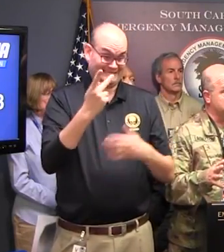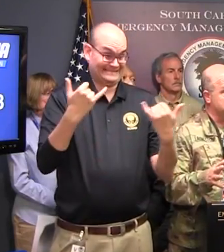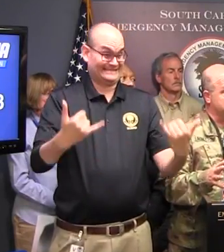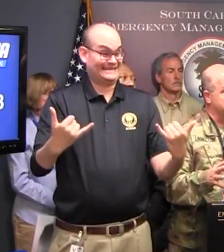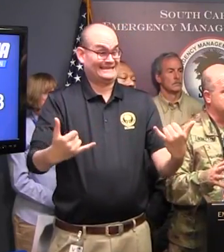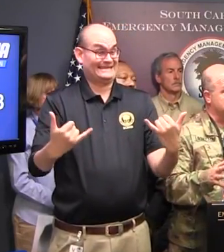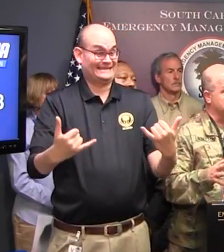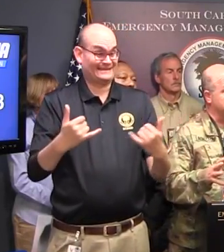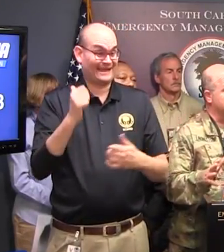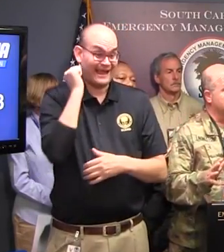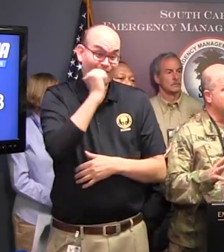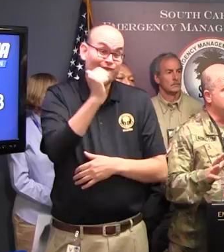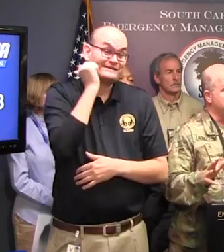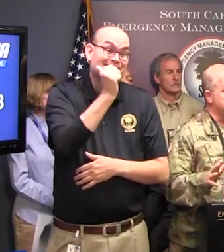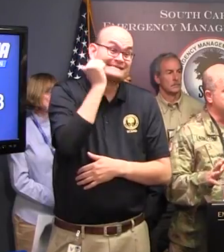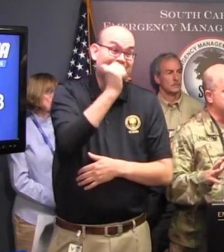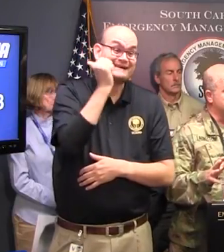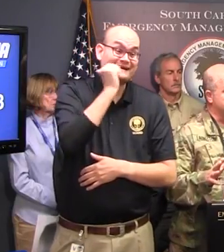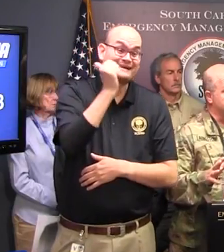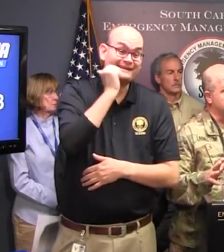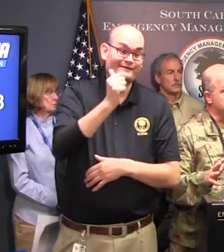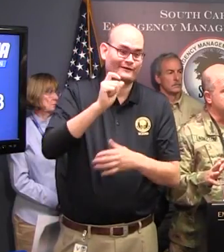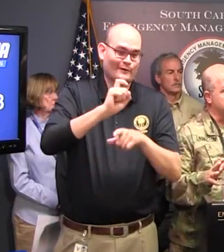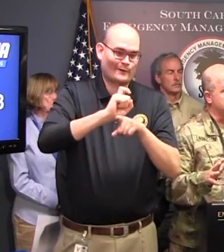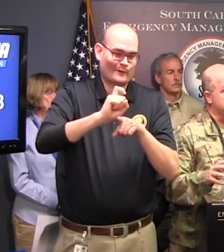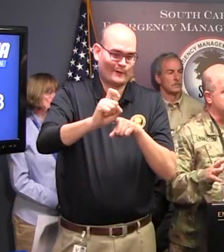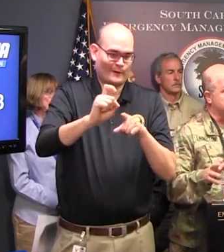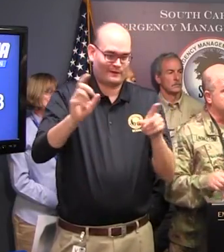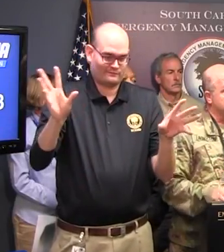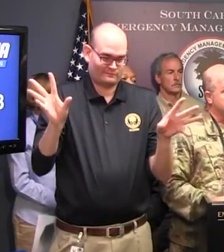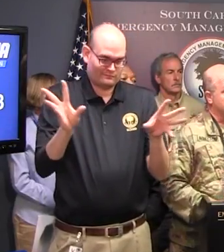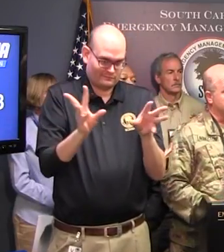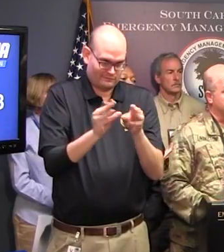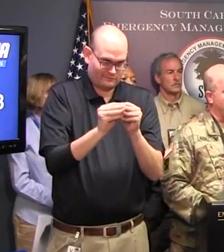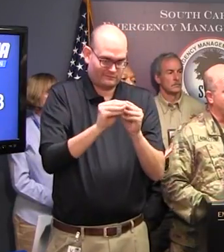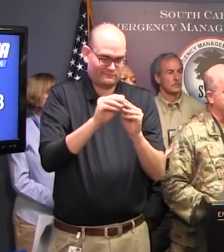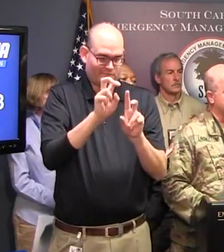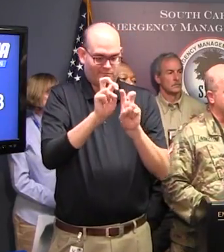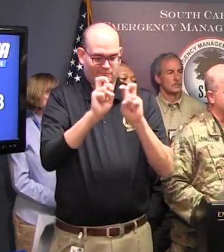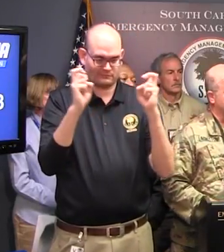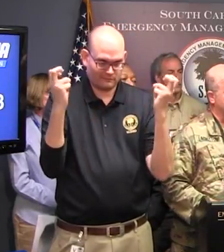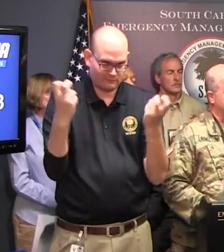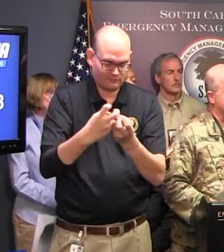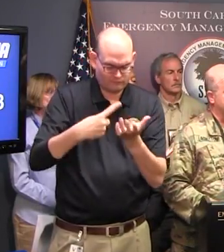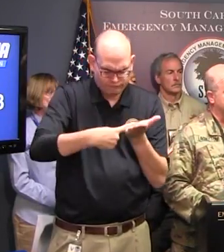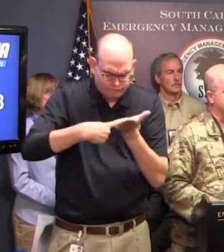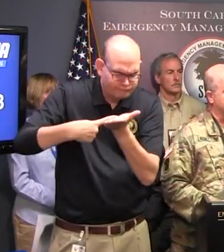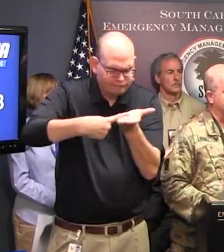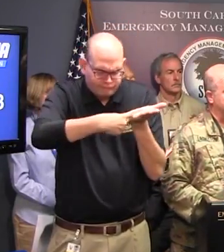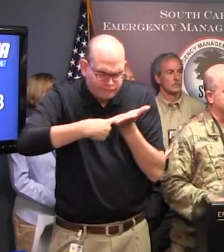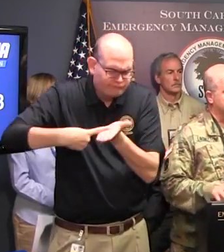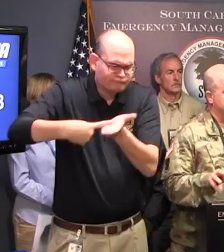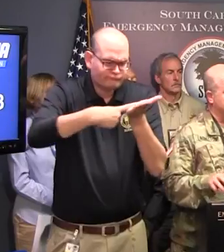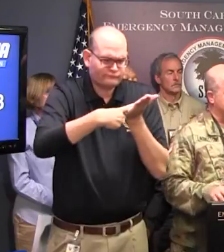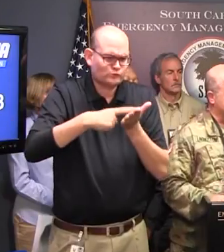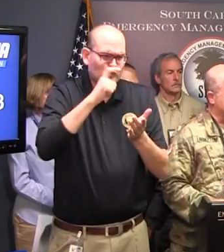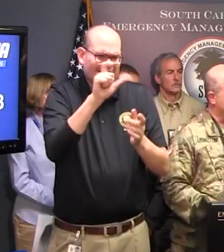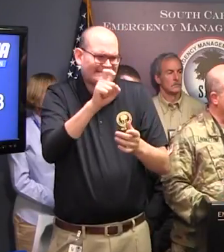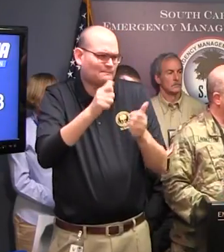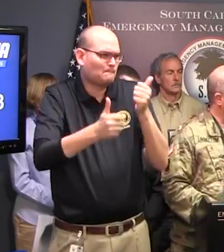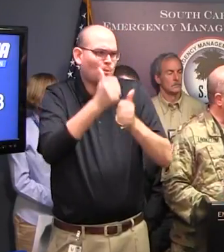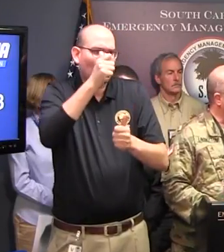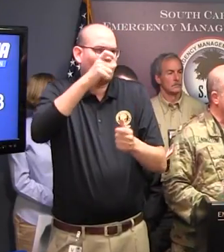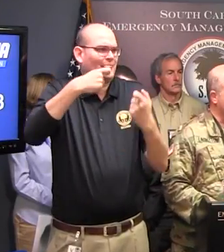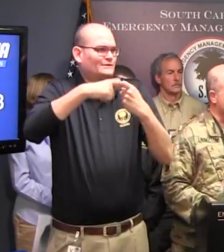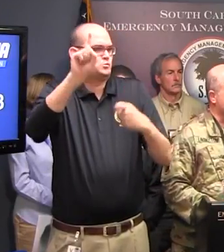daily basis, and they determine who needs the utility crews the most. And they're already starting to move out of South Carolina, as